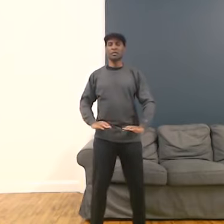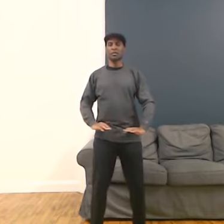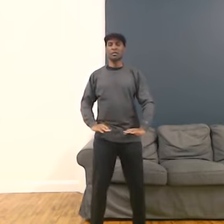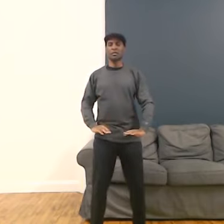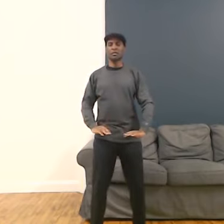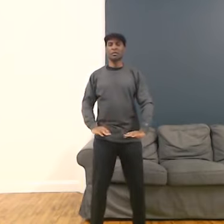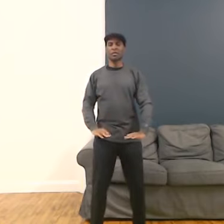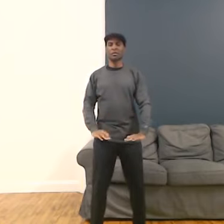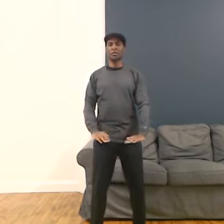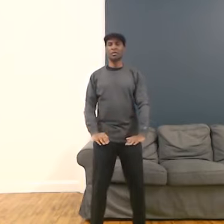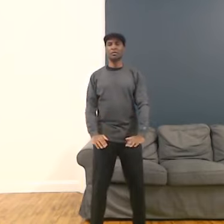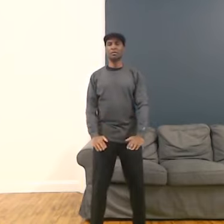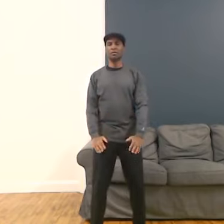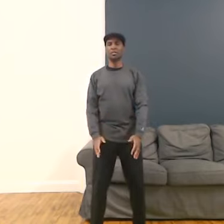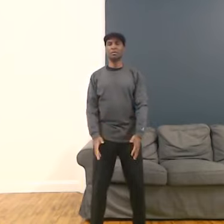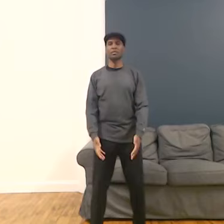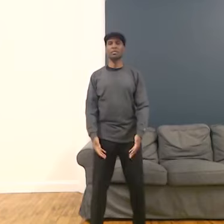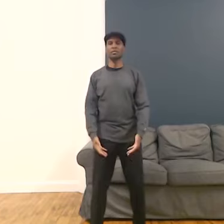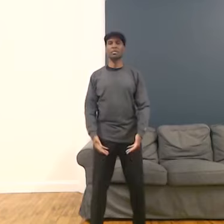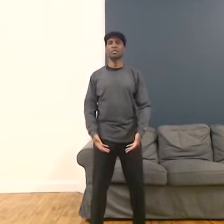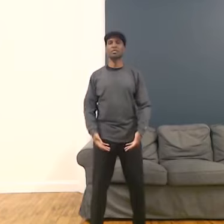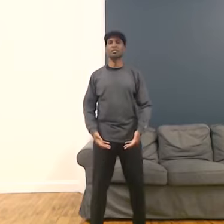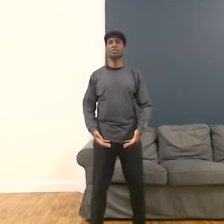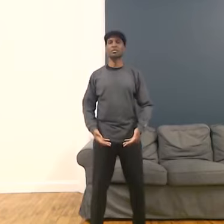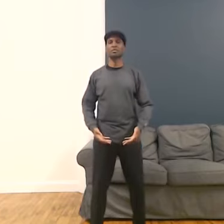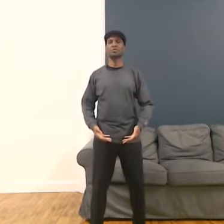And then to to continue to notice with the scents. Let's wrap